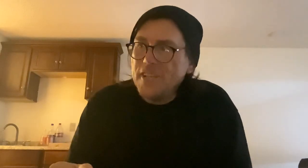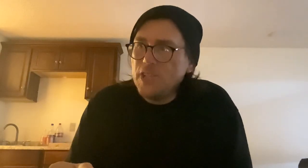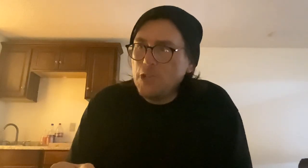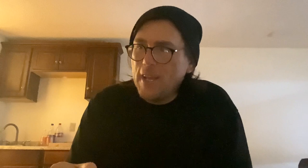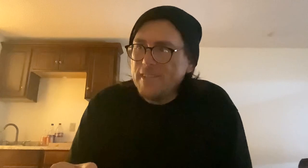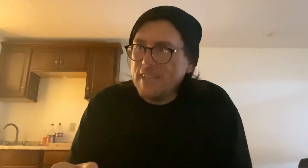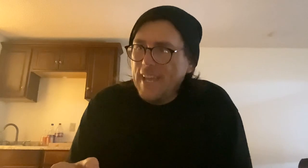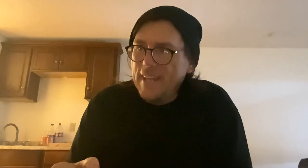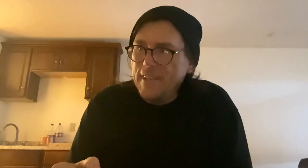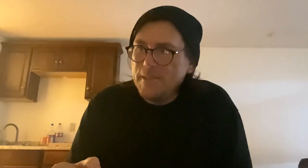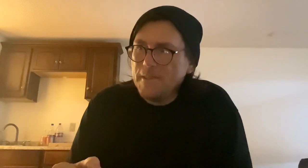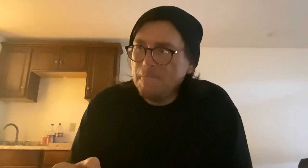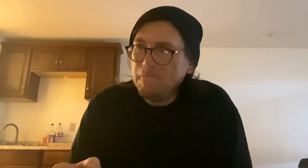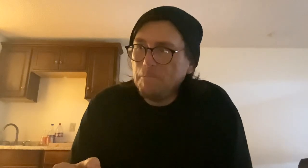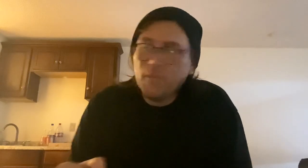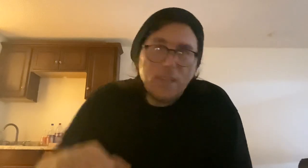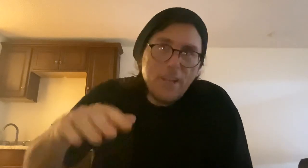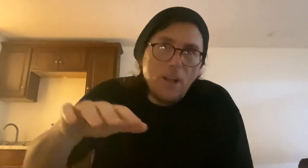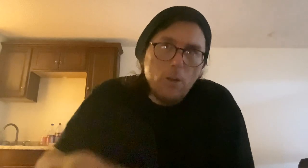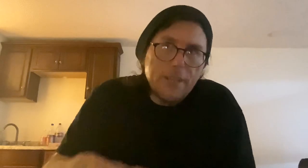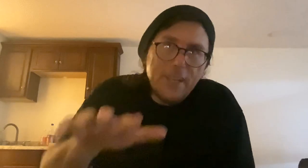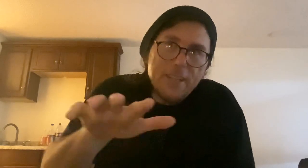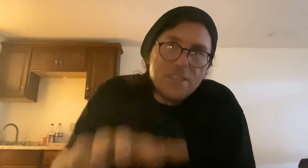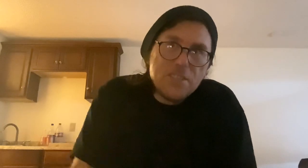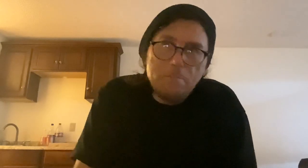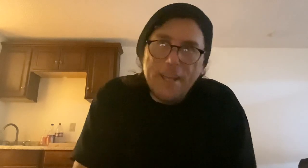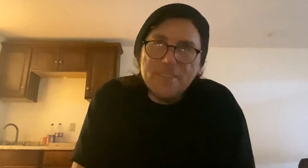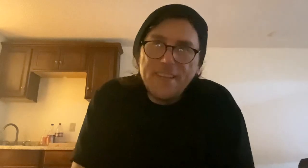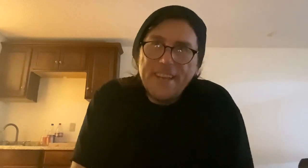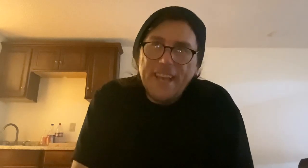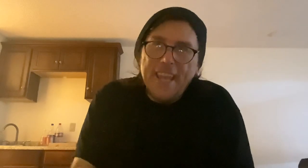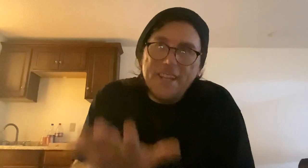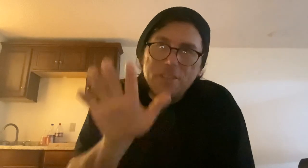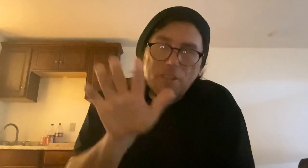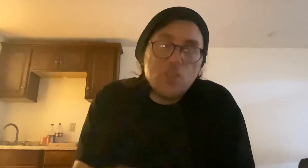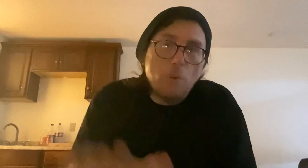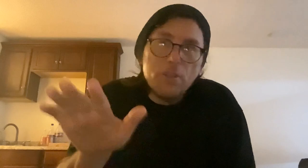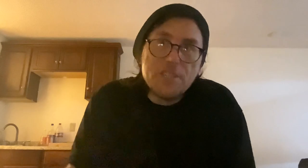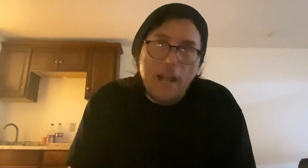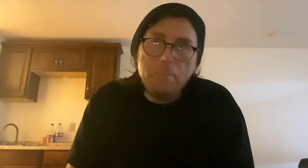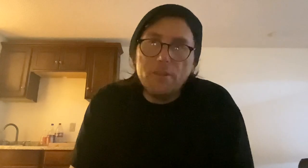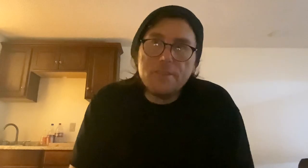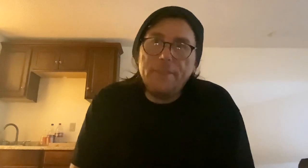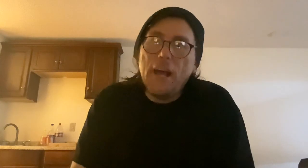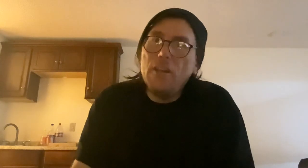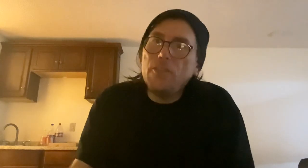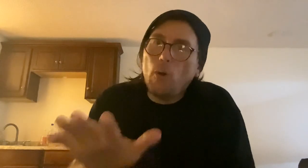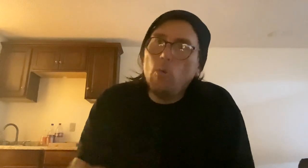suggest is only submit is small samples. Not the whole